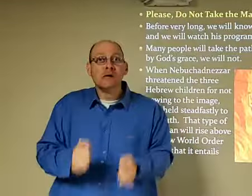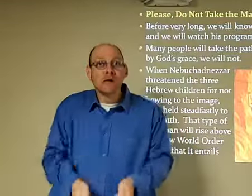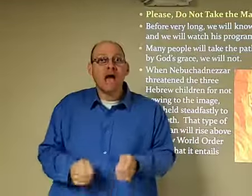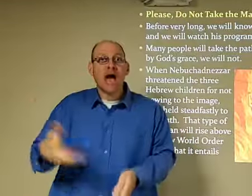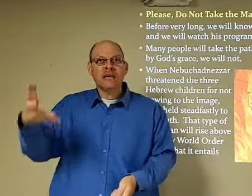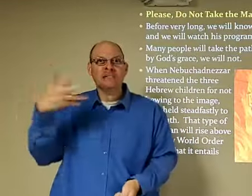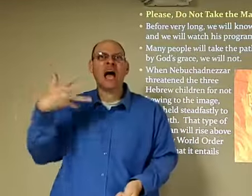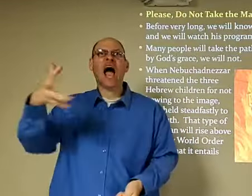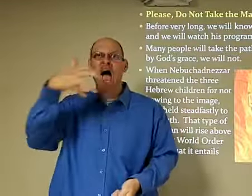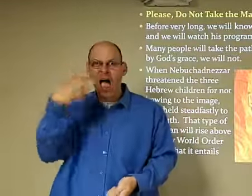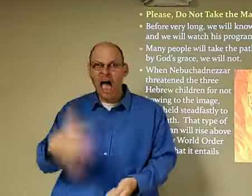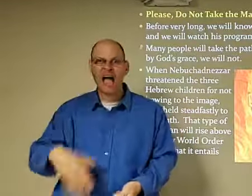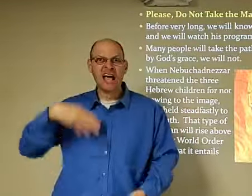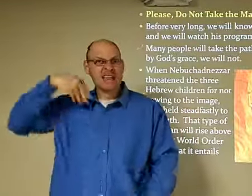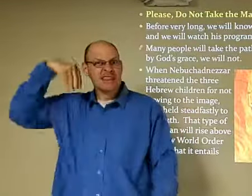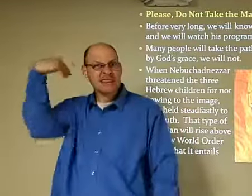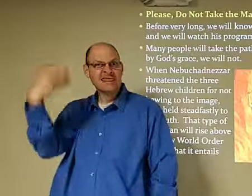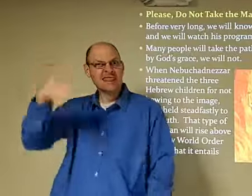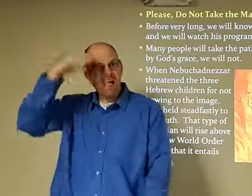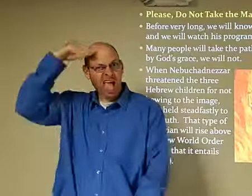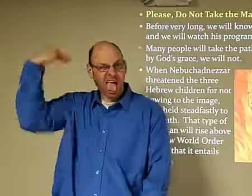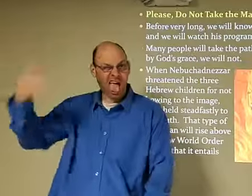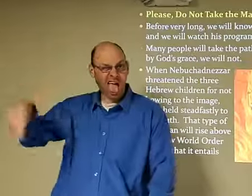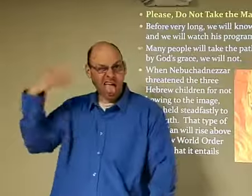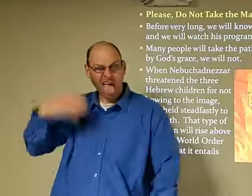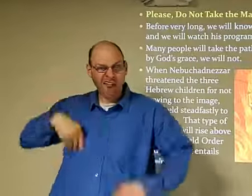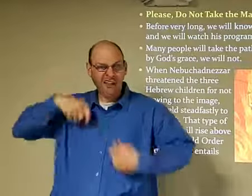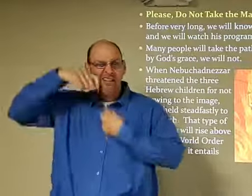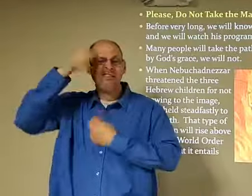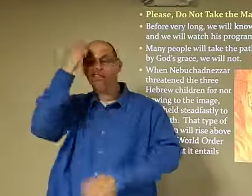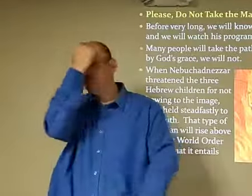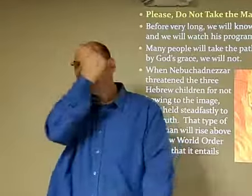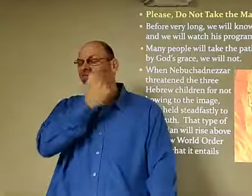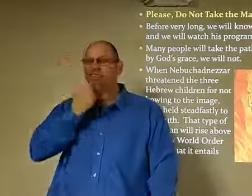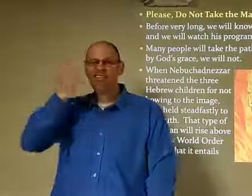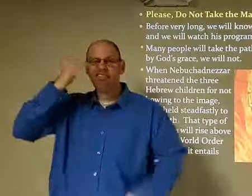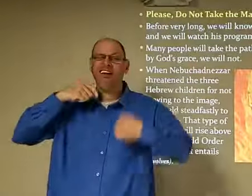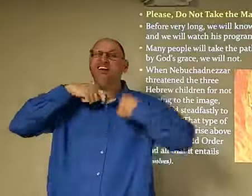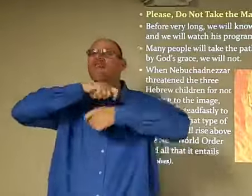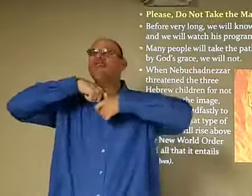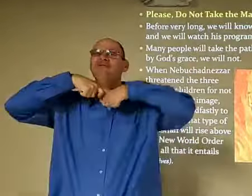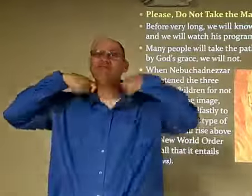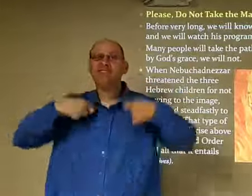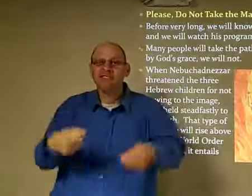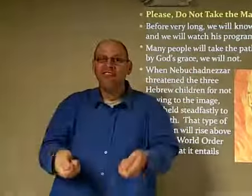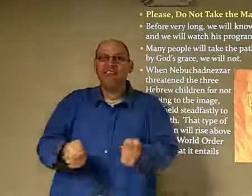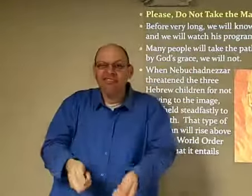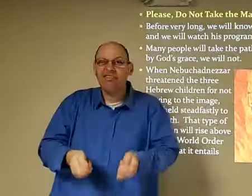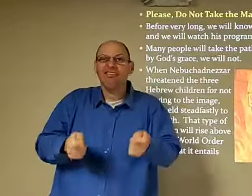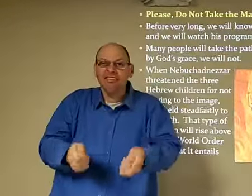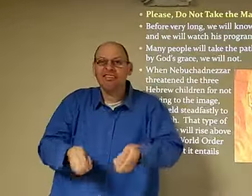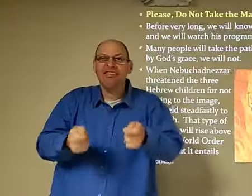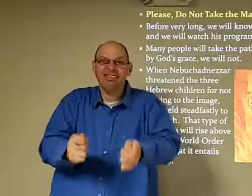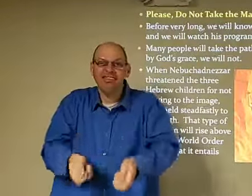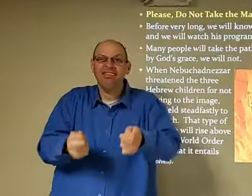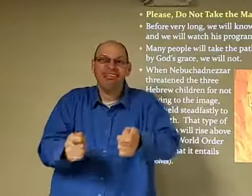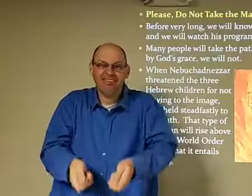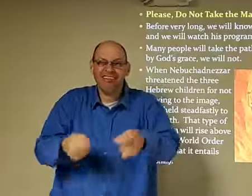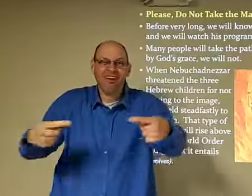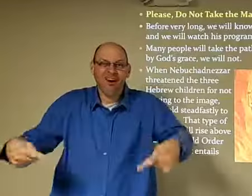you know comparison today and you have yesterday yesterday you had the horse and buggy